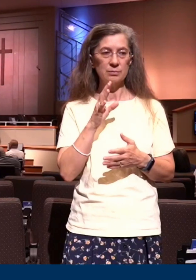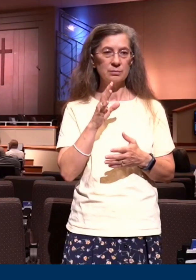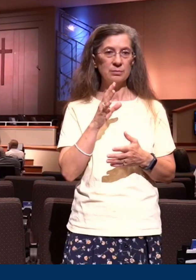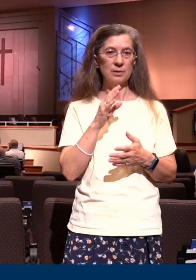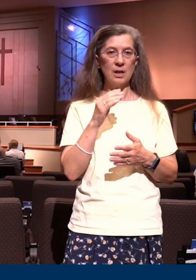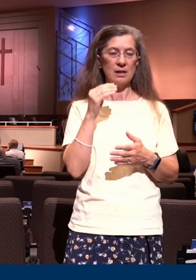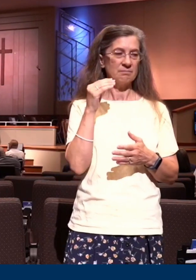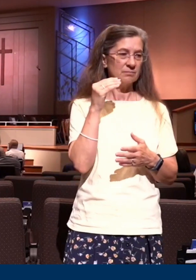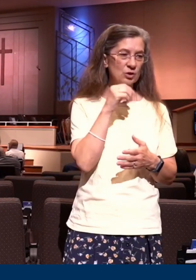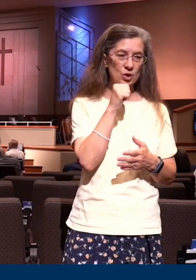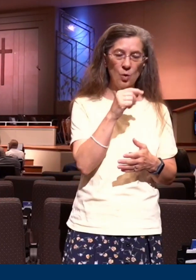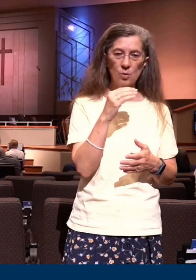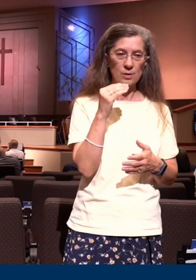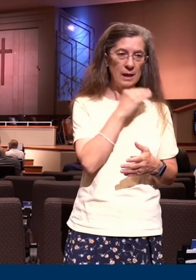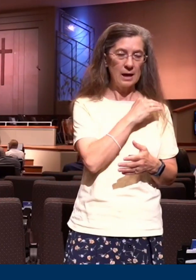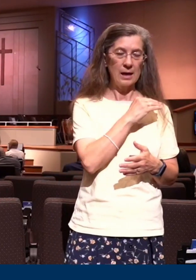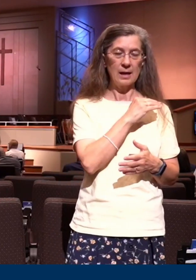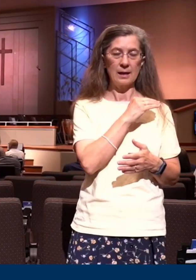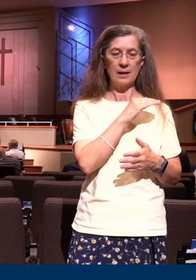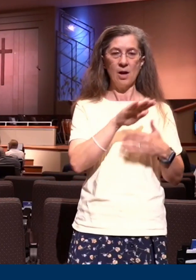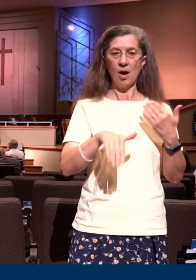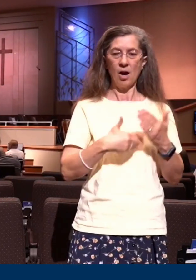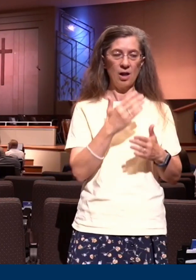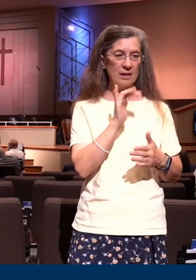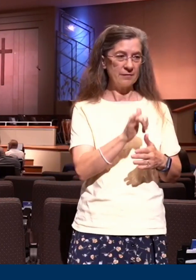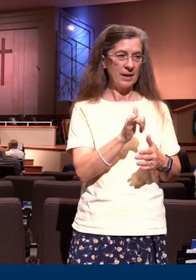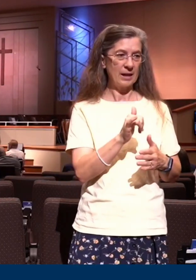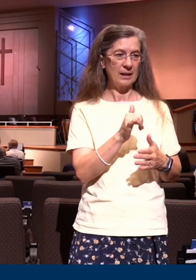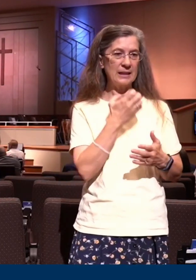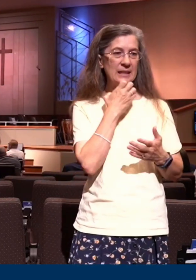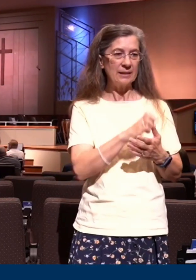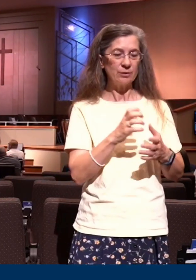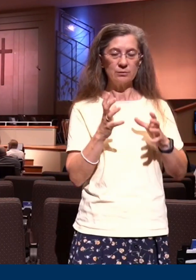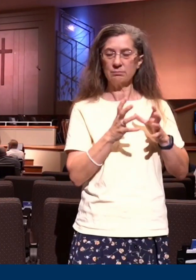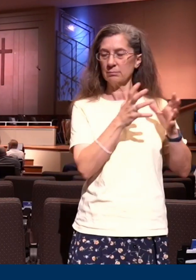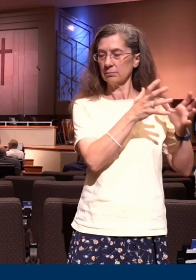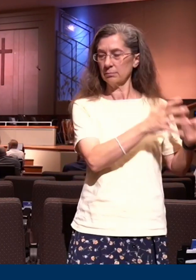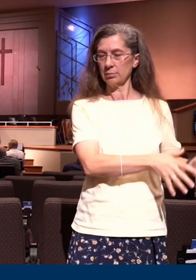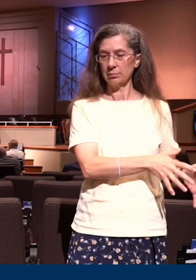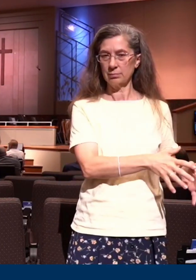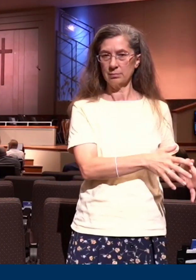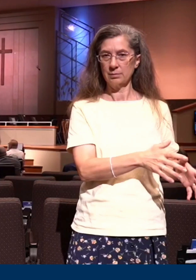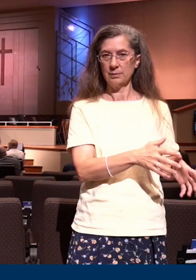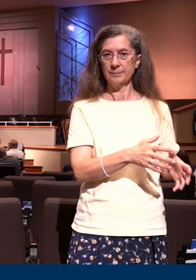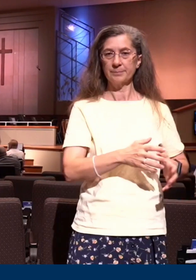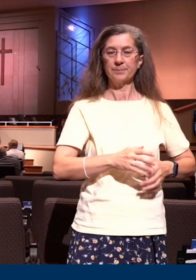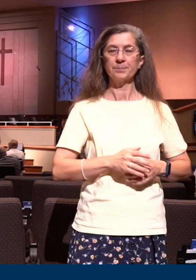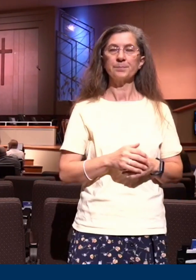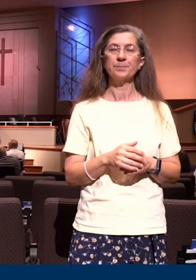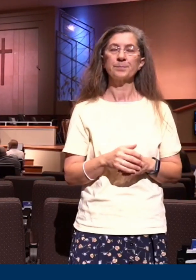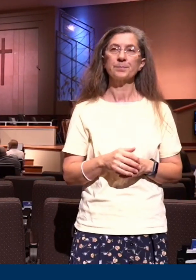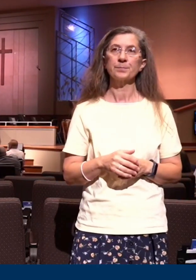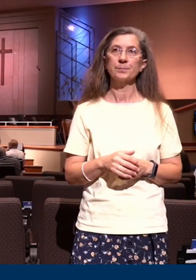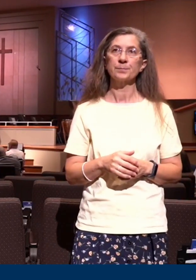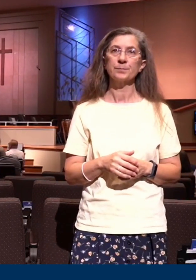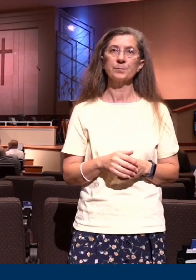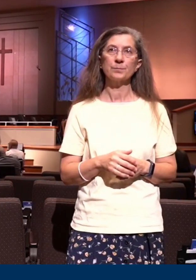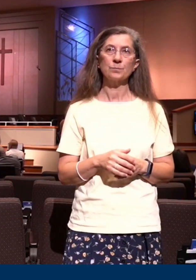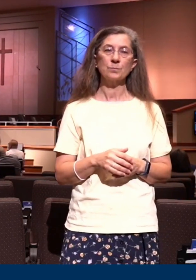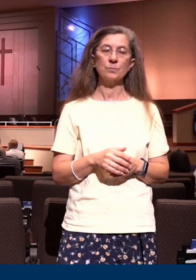not one to another, seeing that you have put off the old man with his deeds. Now, in all of these places, the old man is